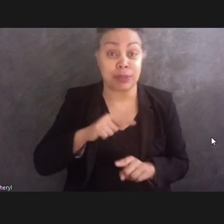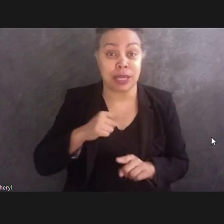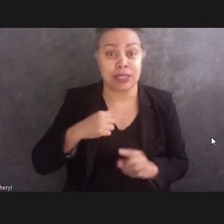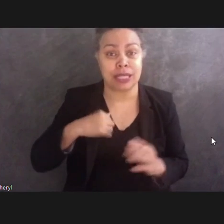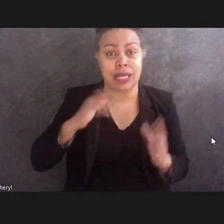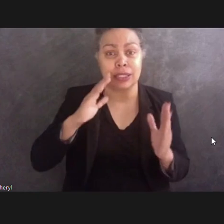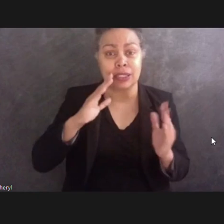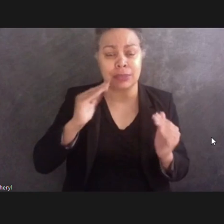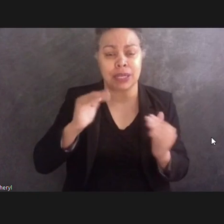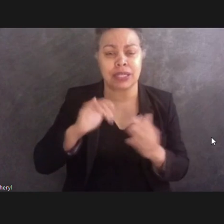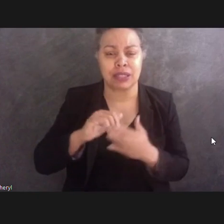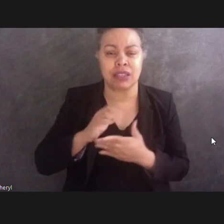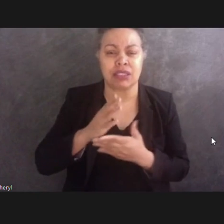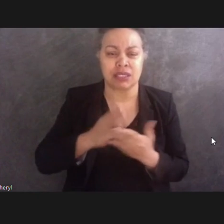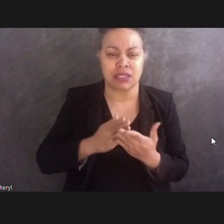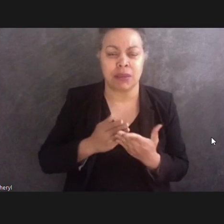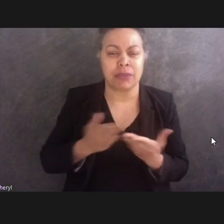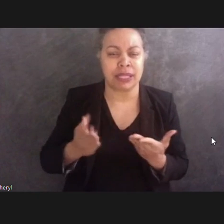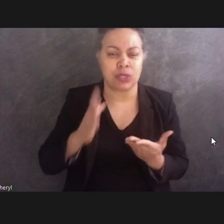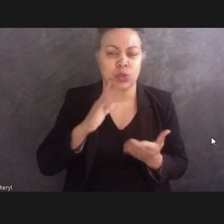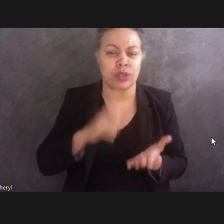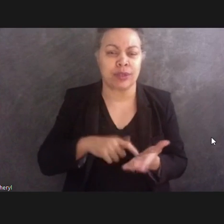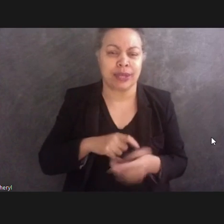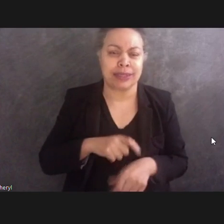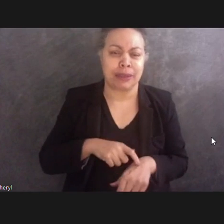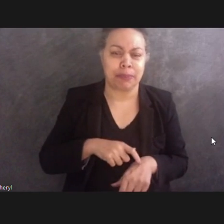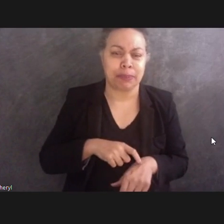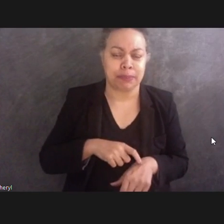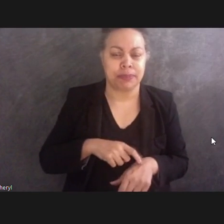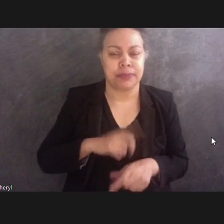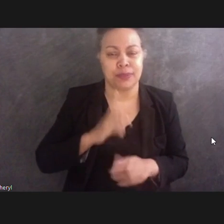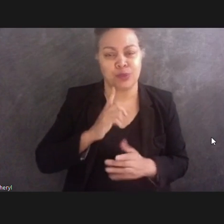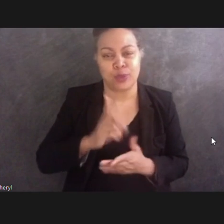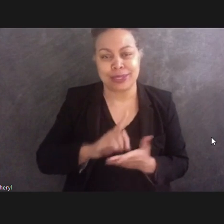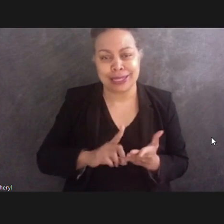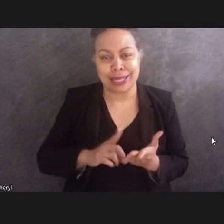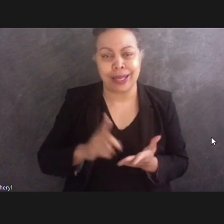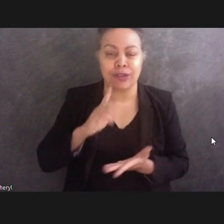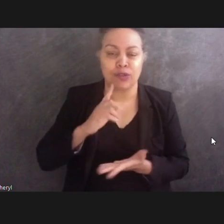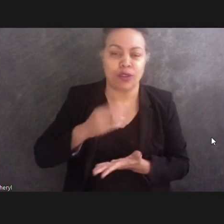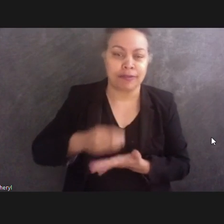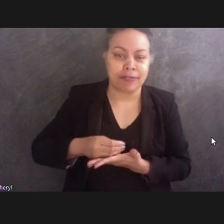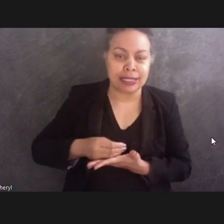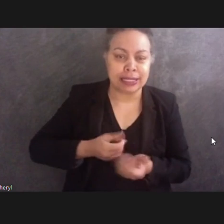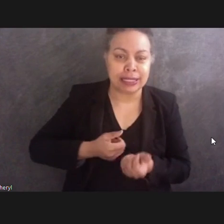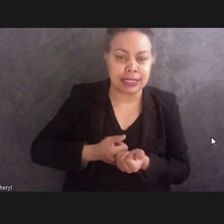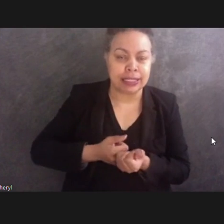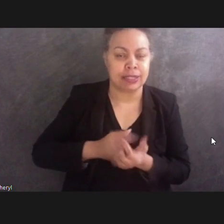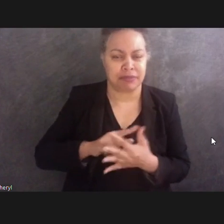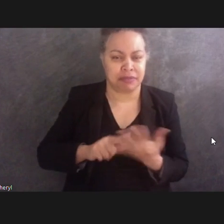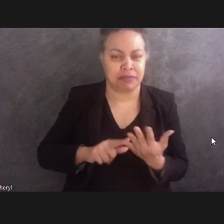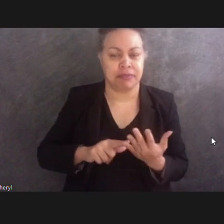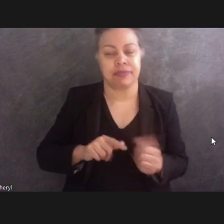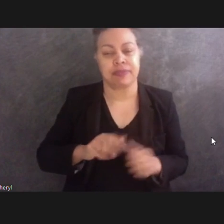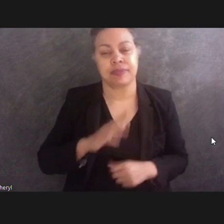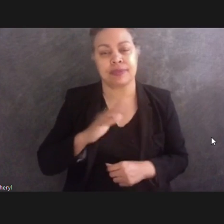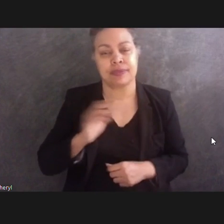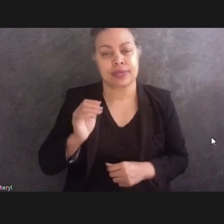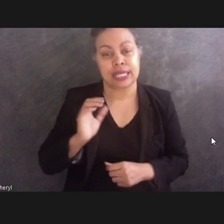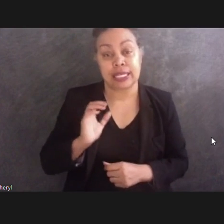certain things to take time in terms of design funding issues. I would guess that it's